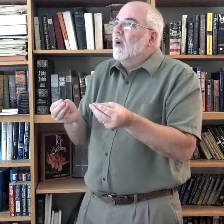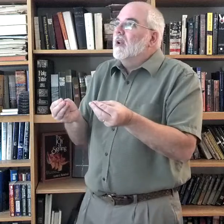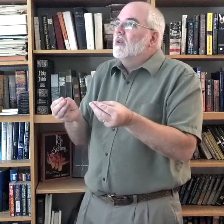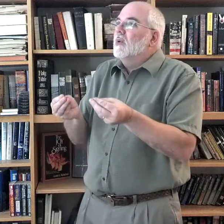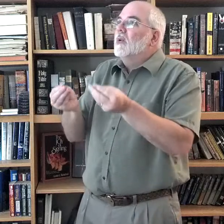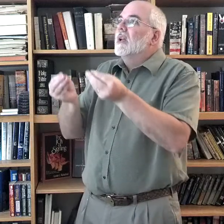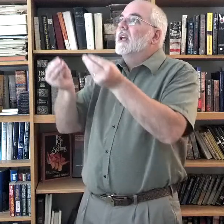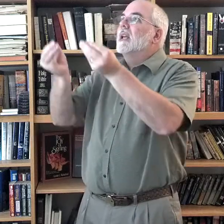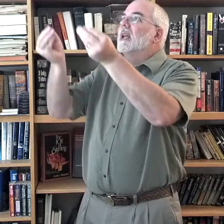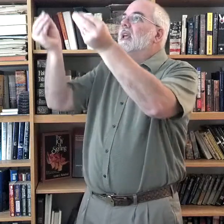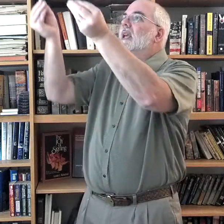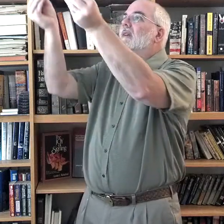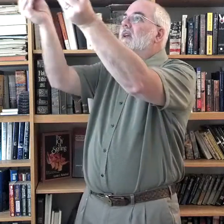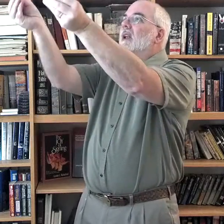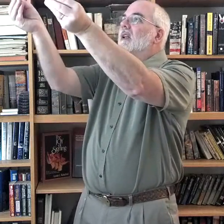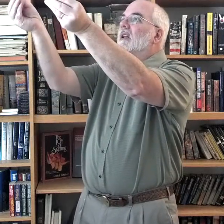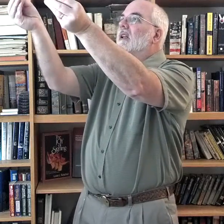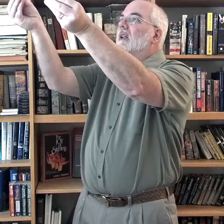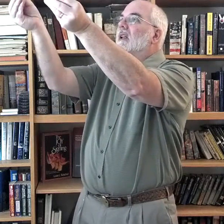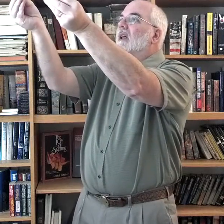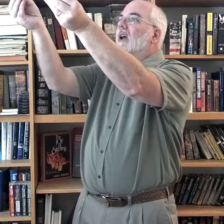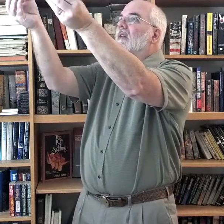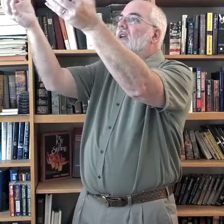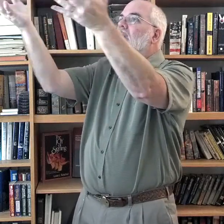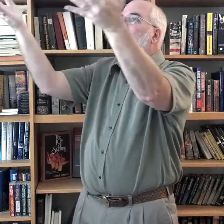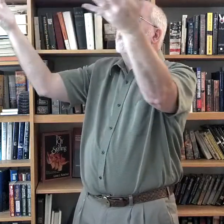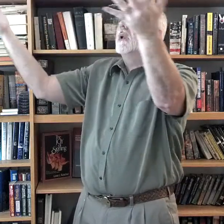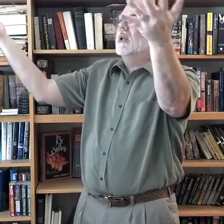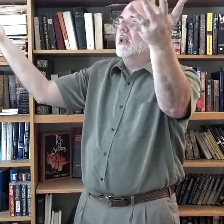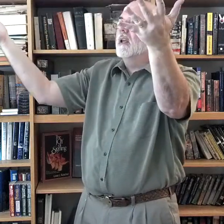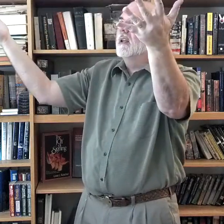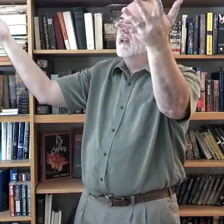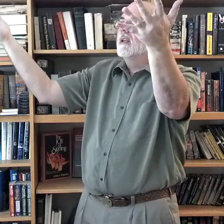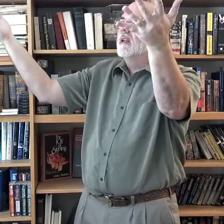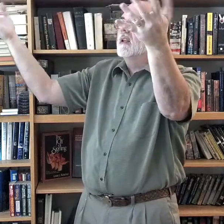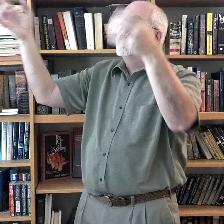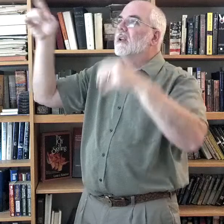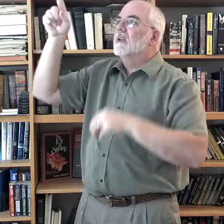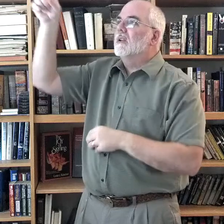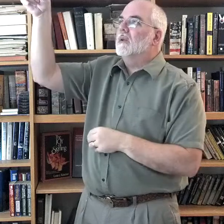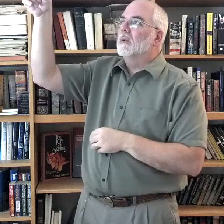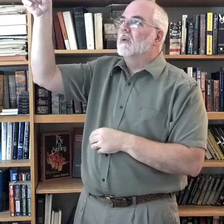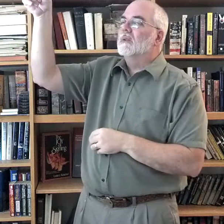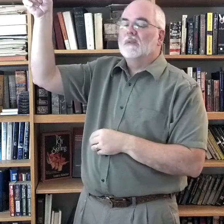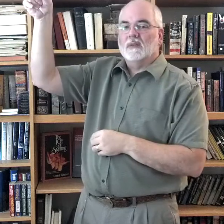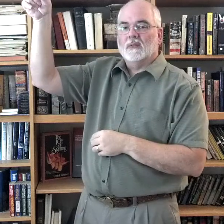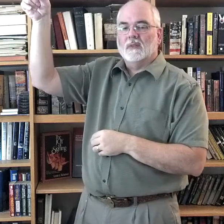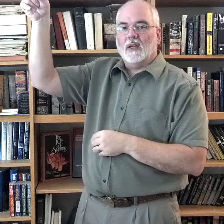to give it completely to you. Okay?